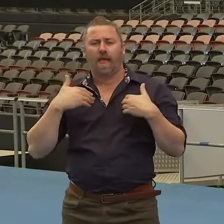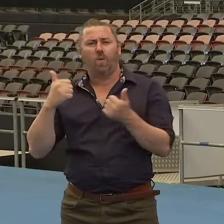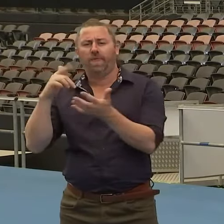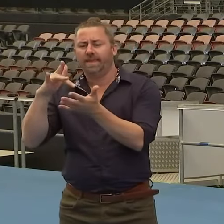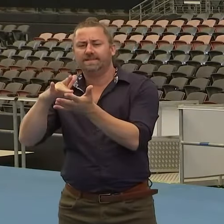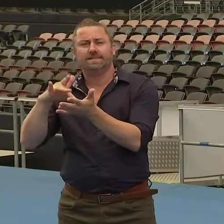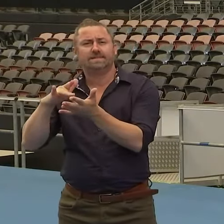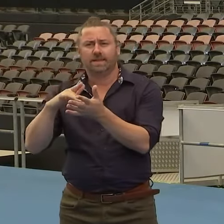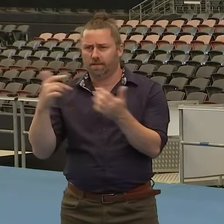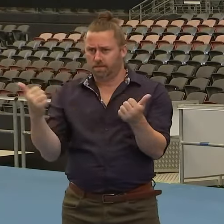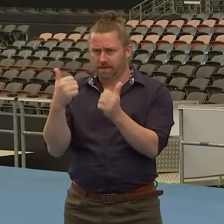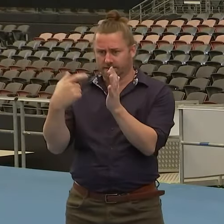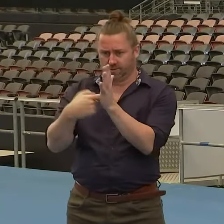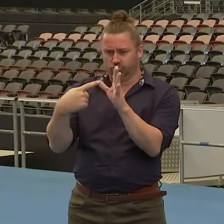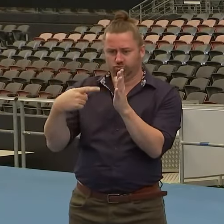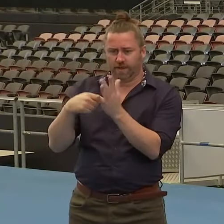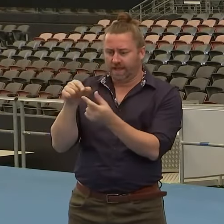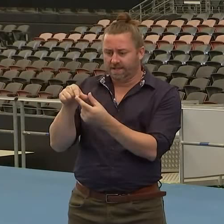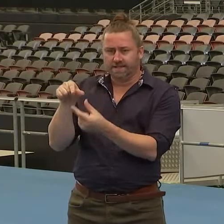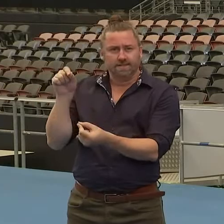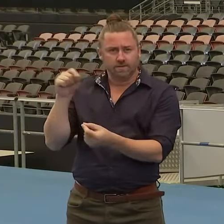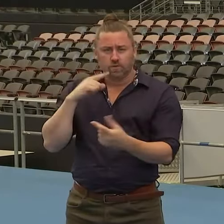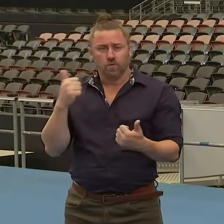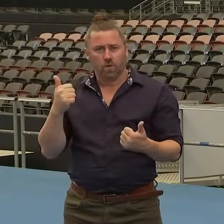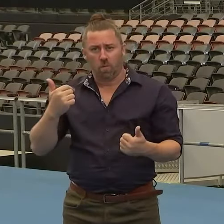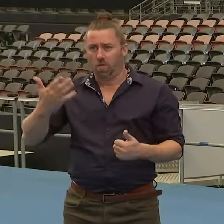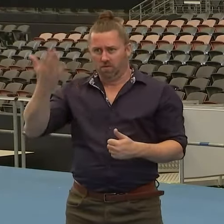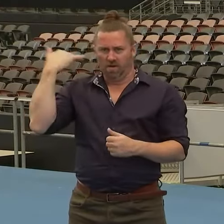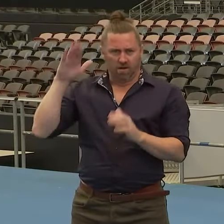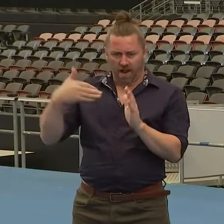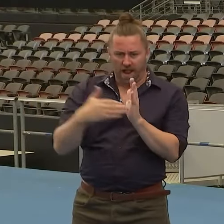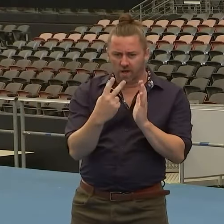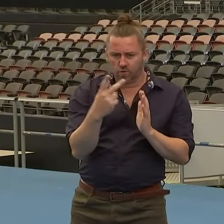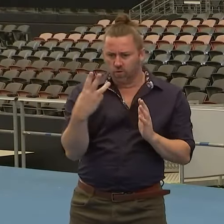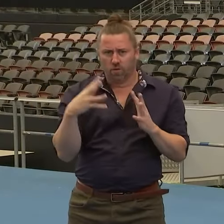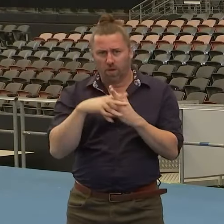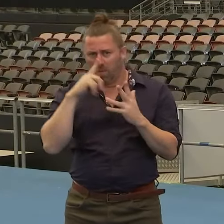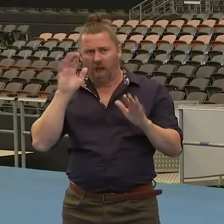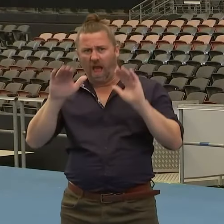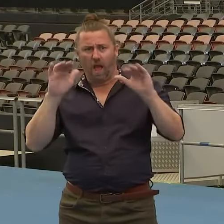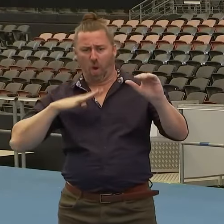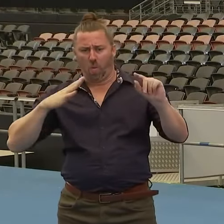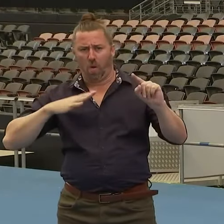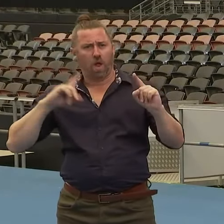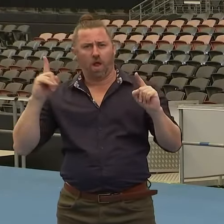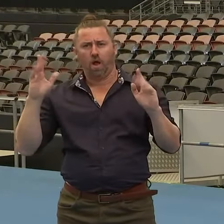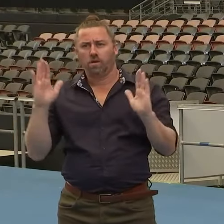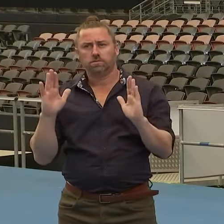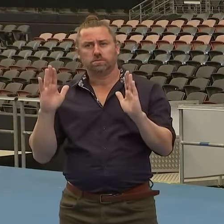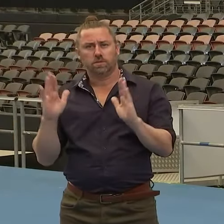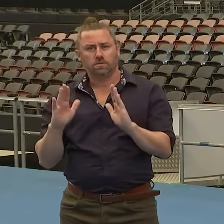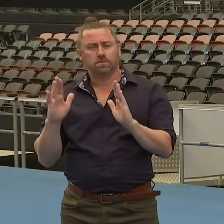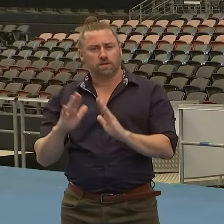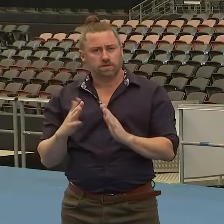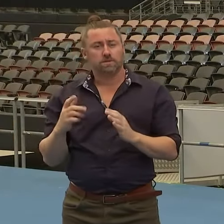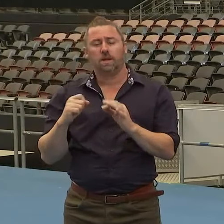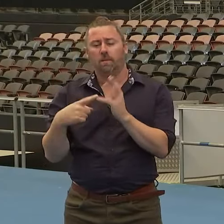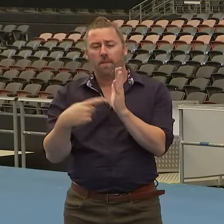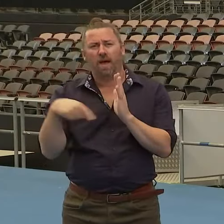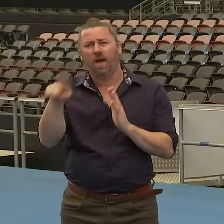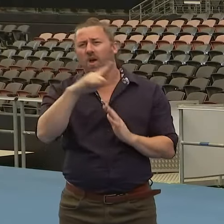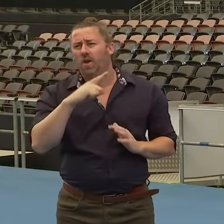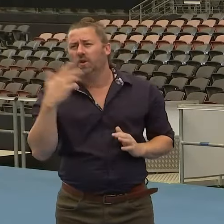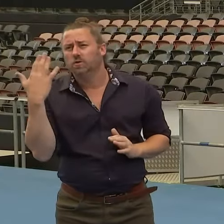availability at the moment because that high demand has come down. likewise, the school community have very good